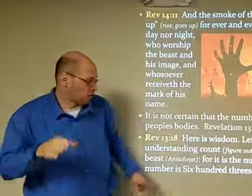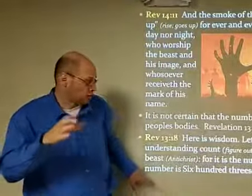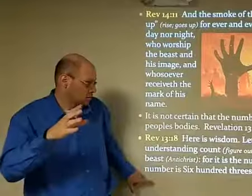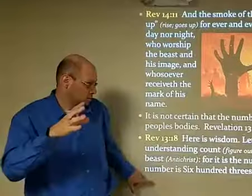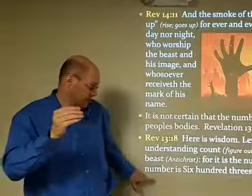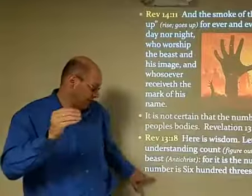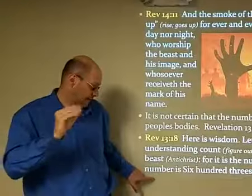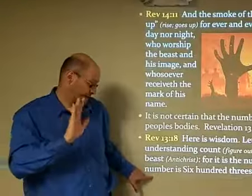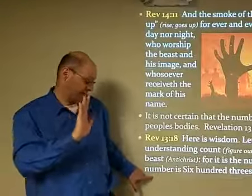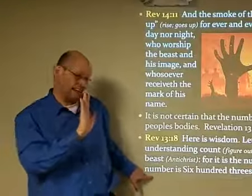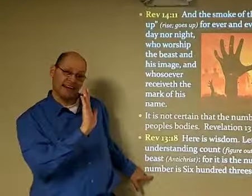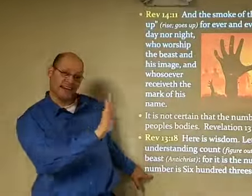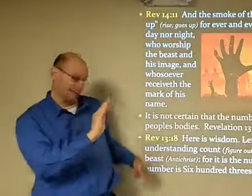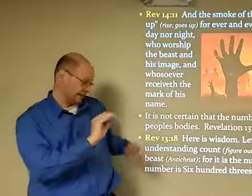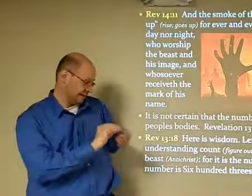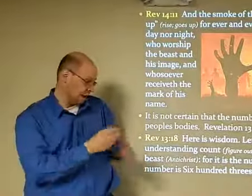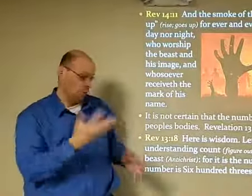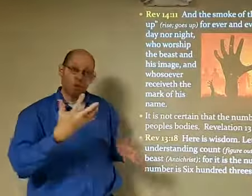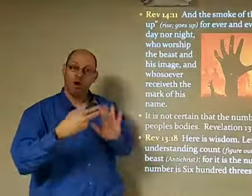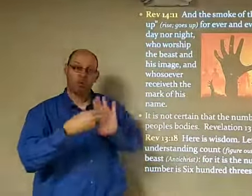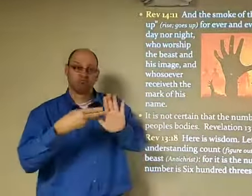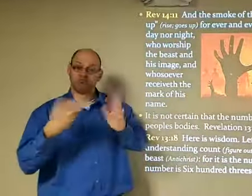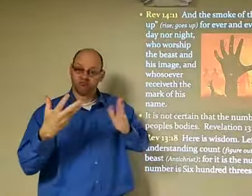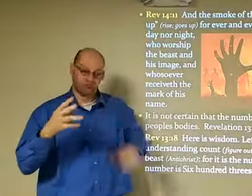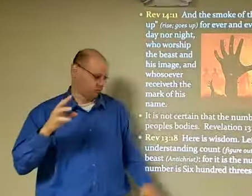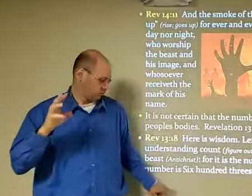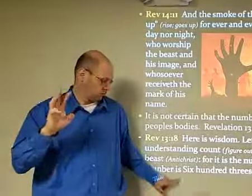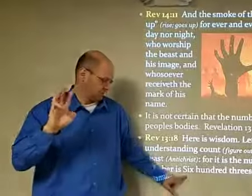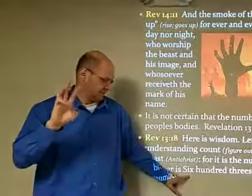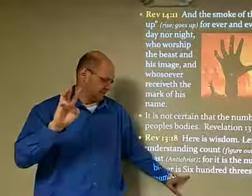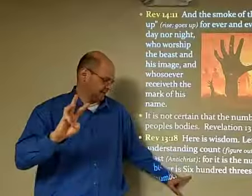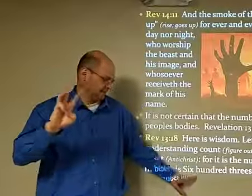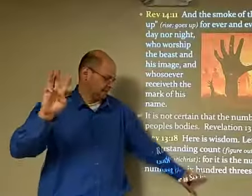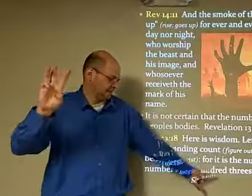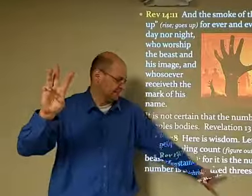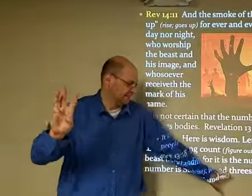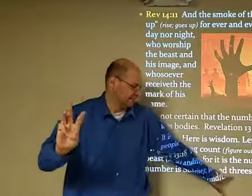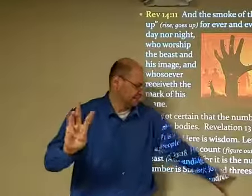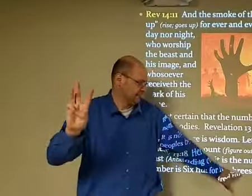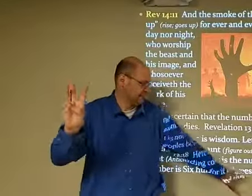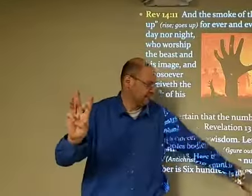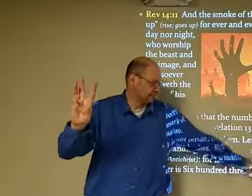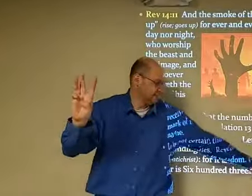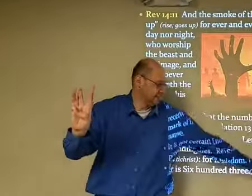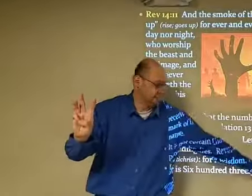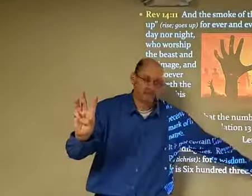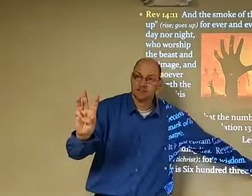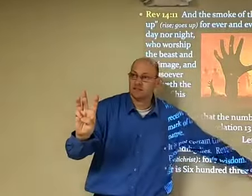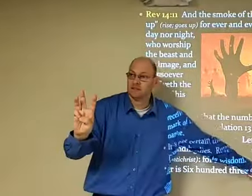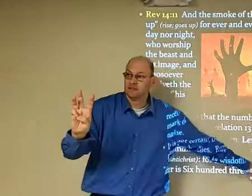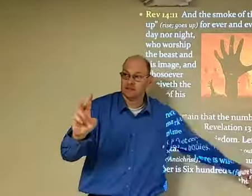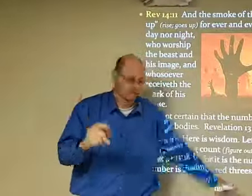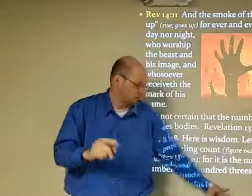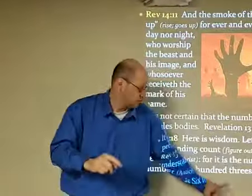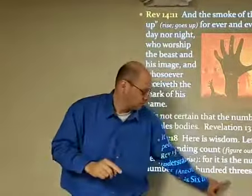referencing to the antichrist and his number is 600 three score and six